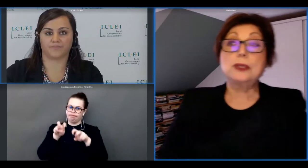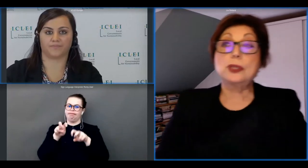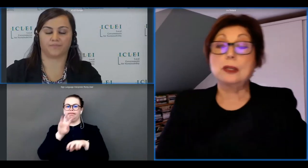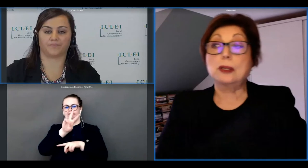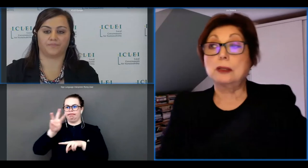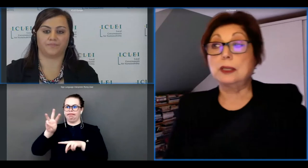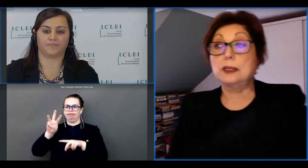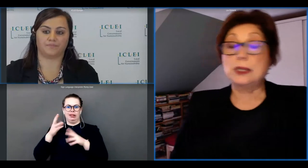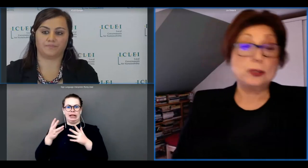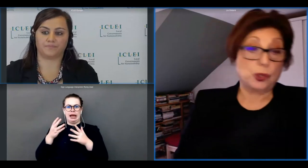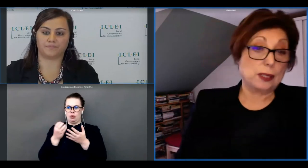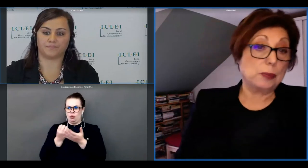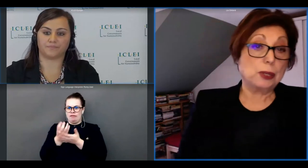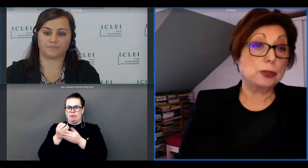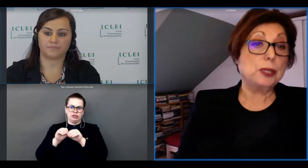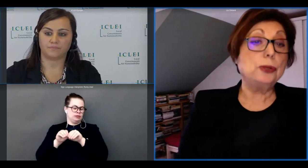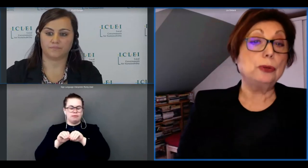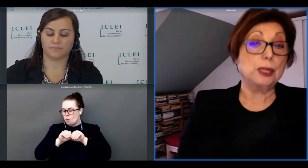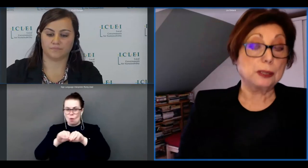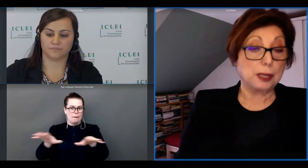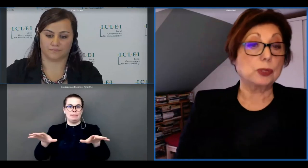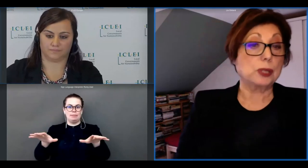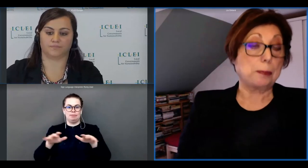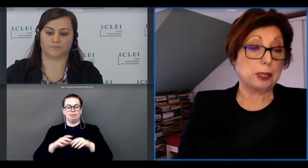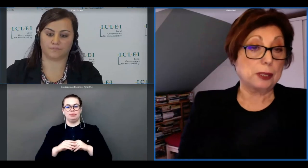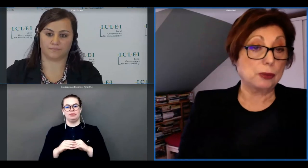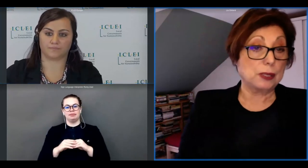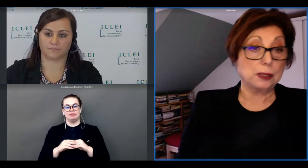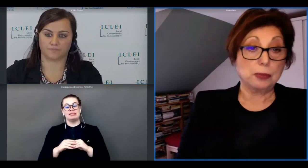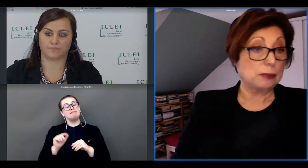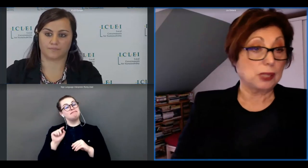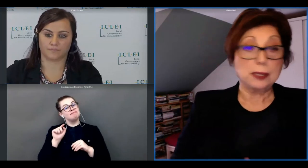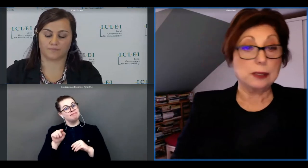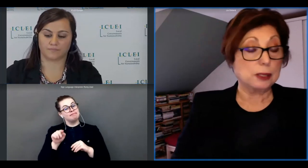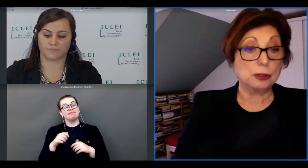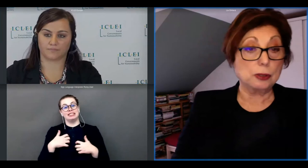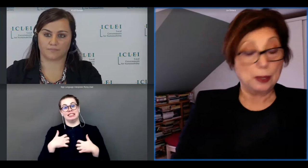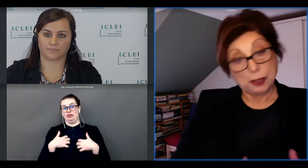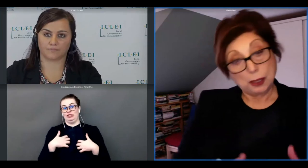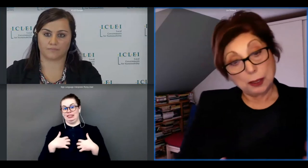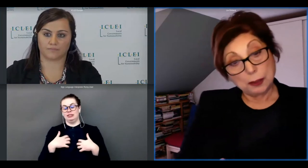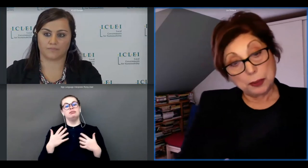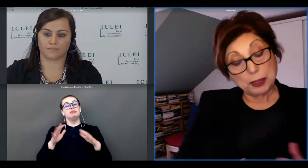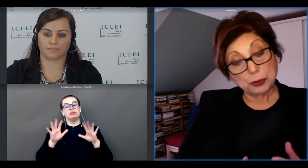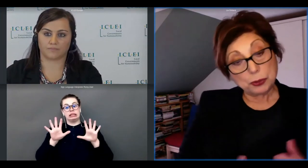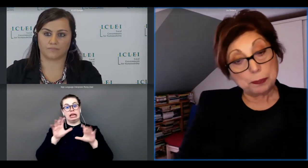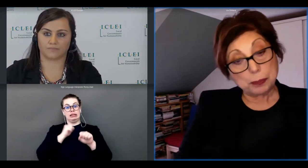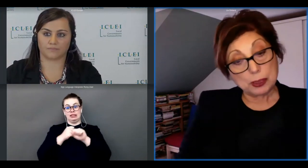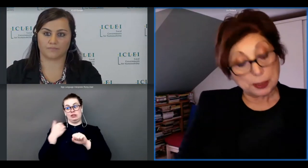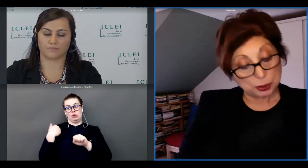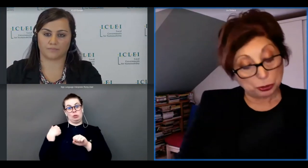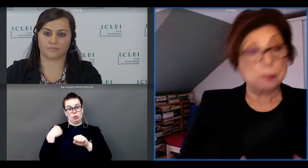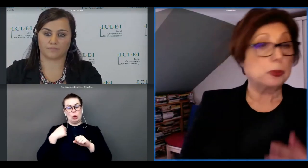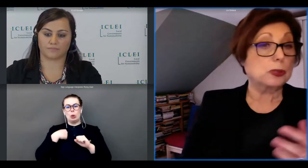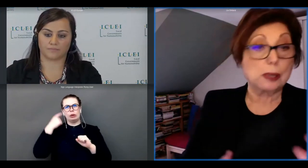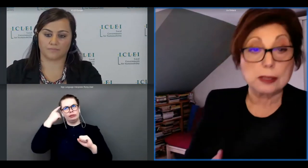of digital content is interesting because we knew it it was happening already when 10 years ago uh we were doing policies